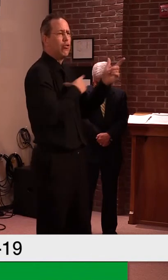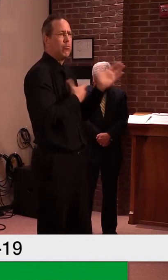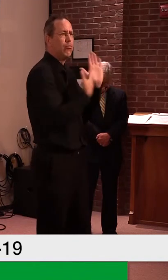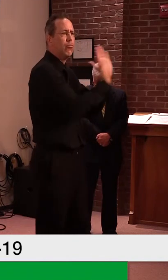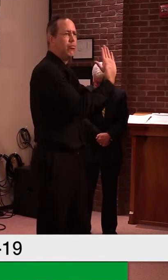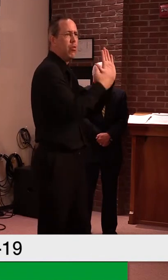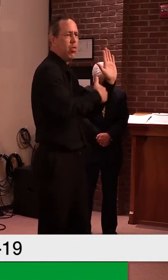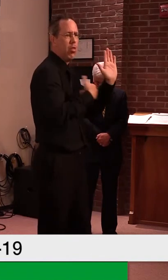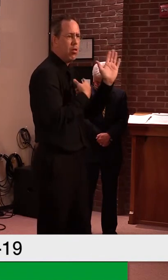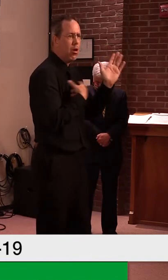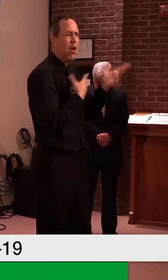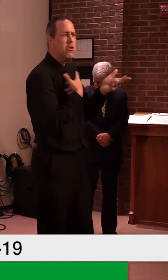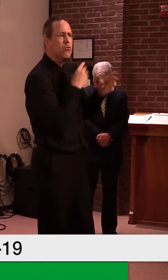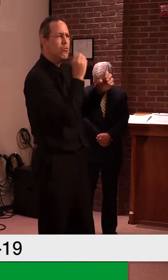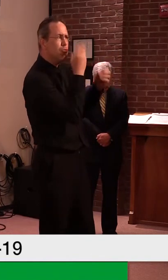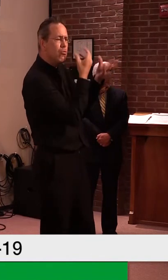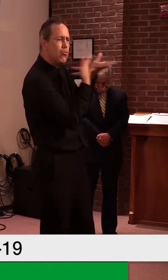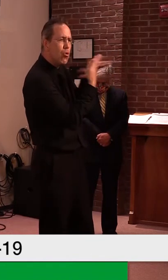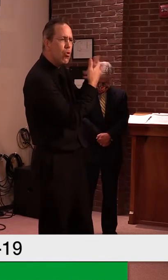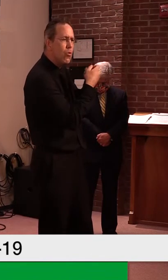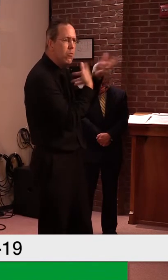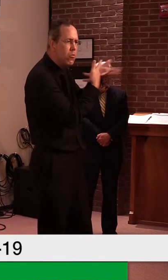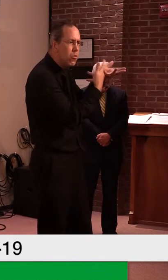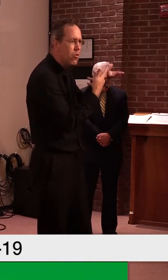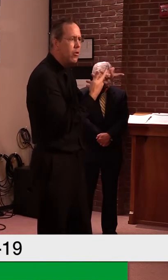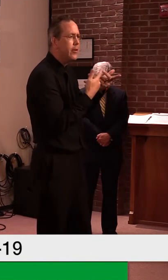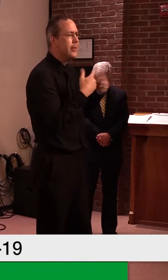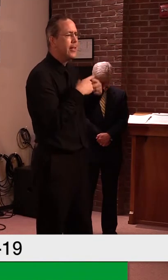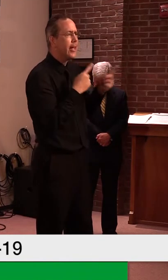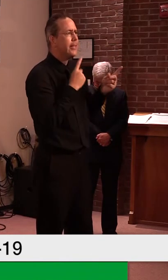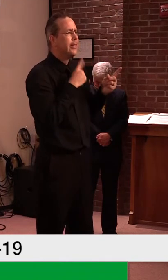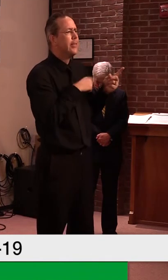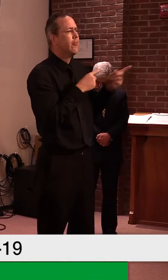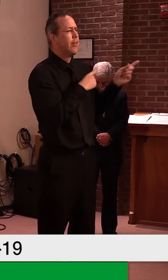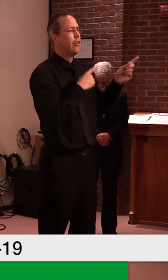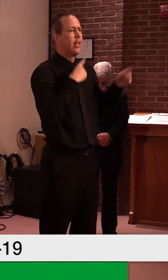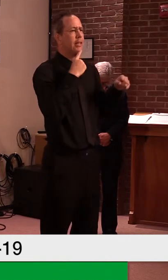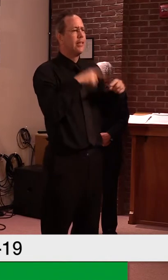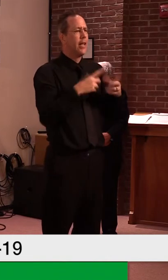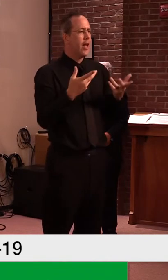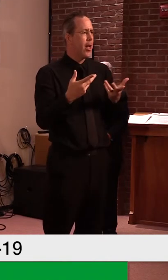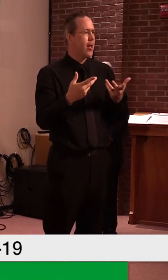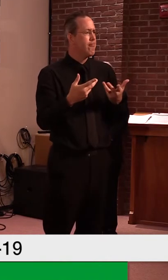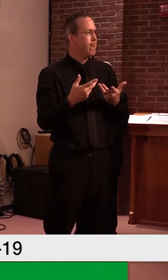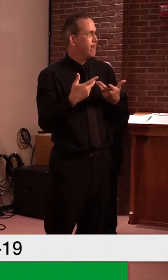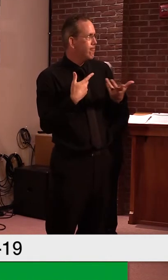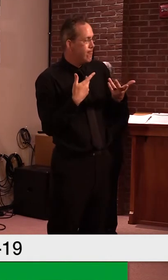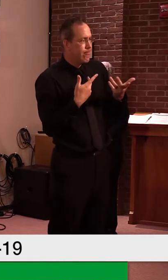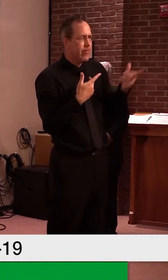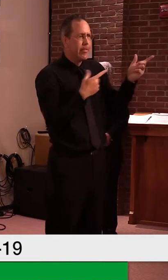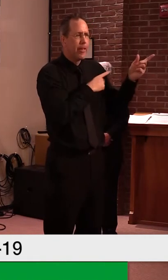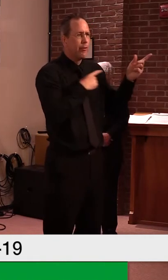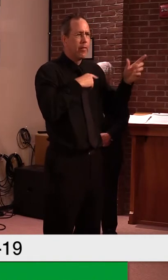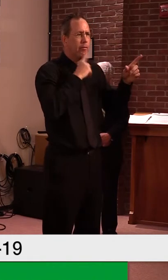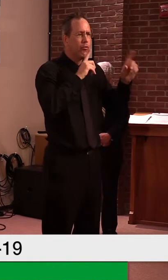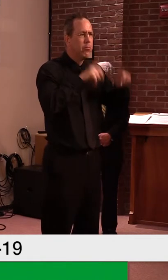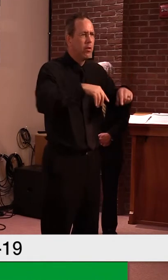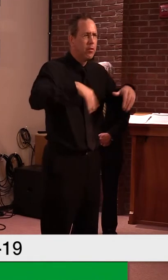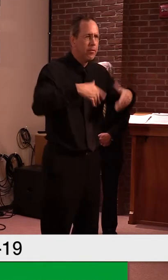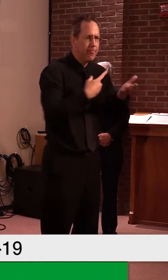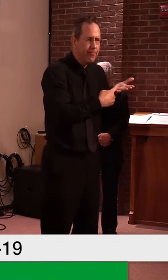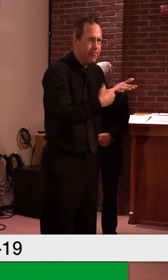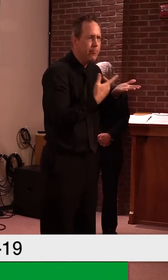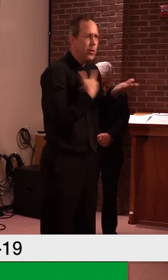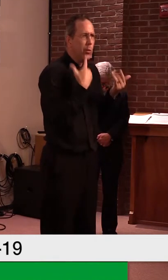it's hard for me to guess at this point as to what extent how quickly they move on the issue. I will say districts are working, uh,